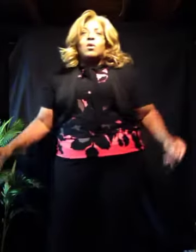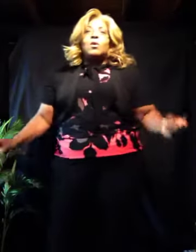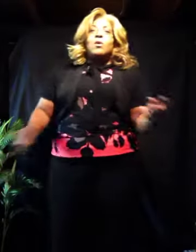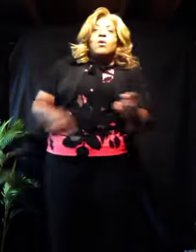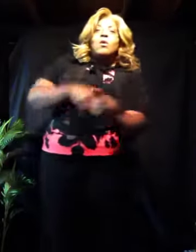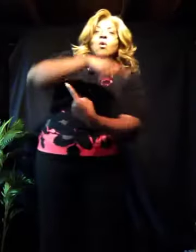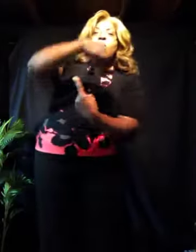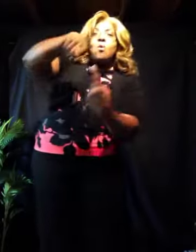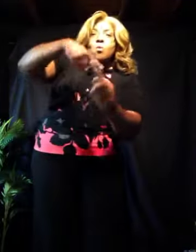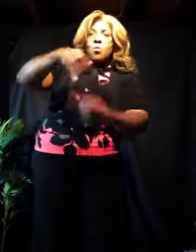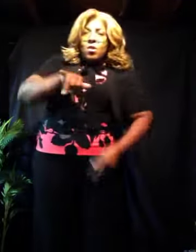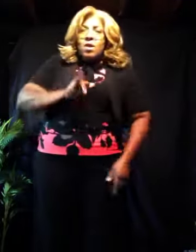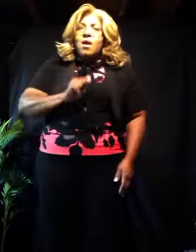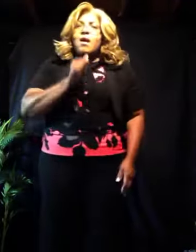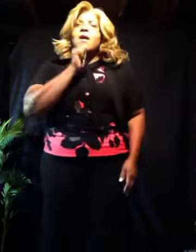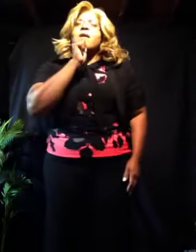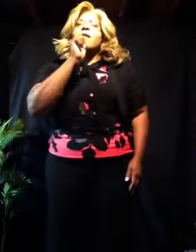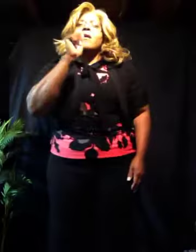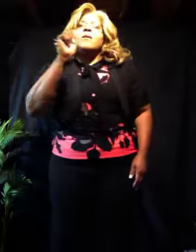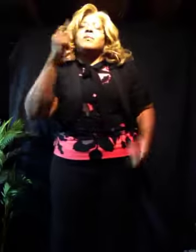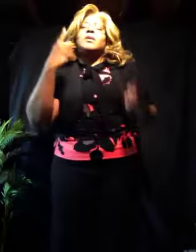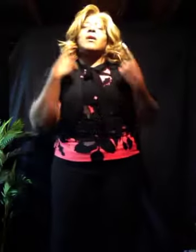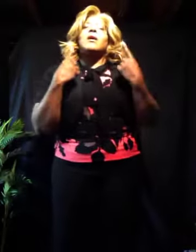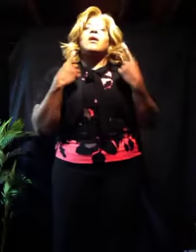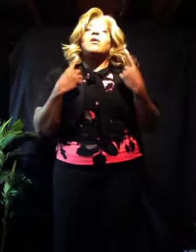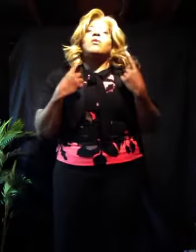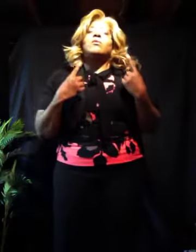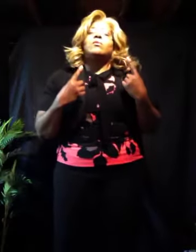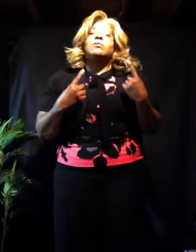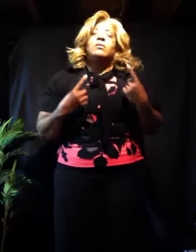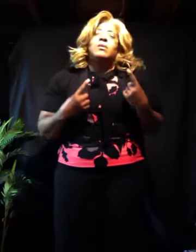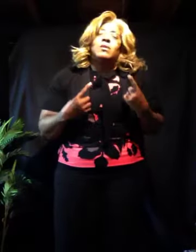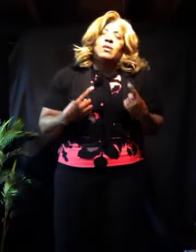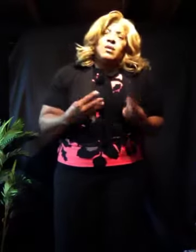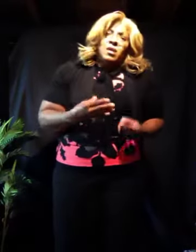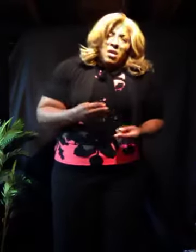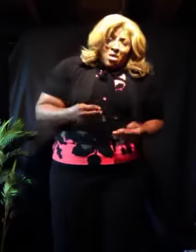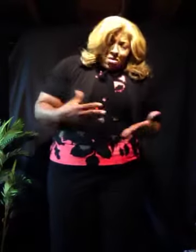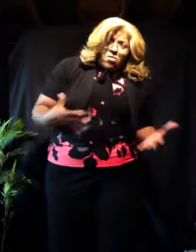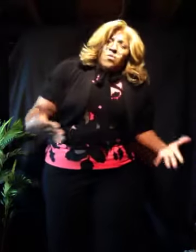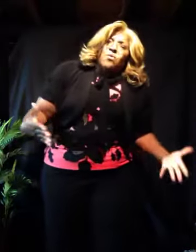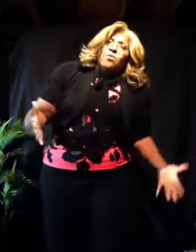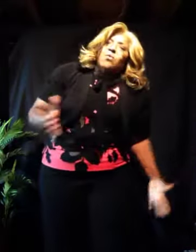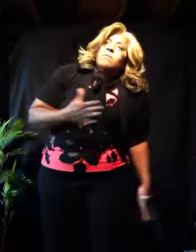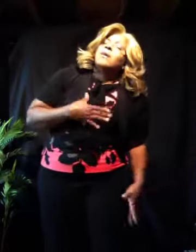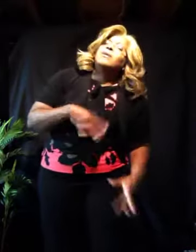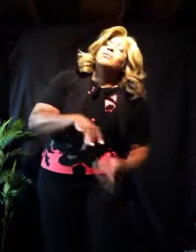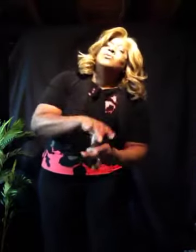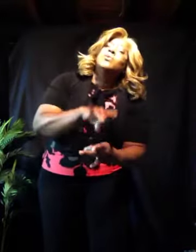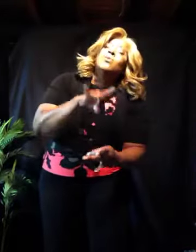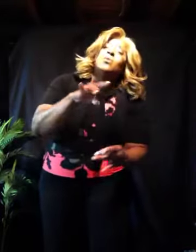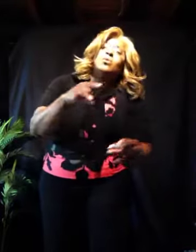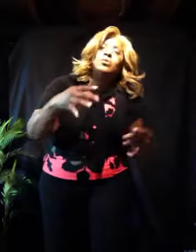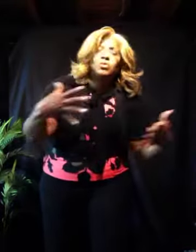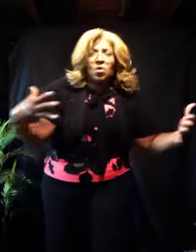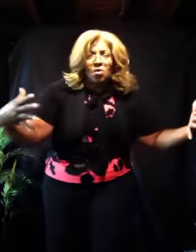When I am down And oh my soul so